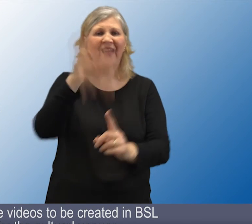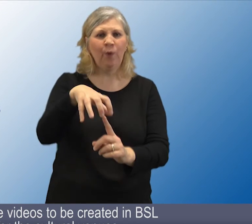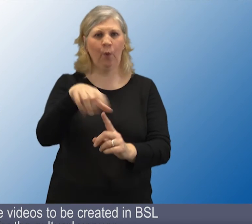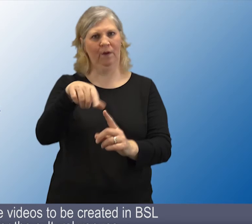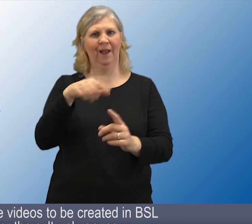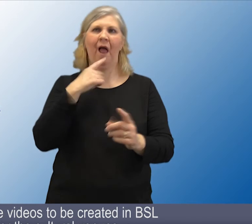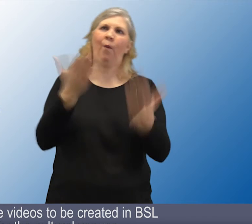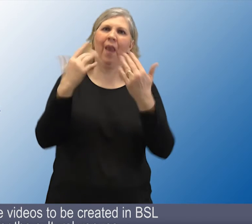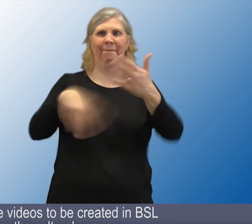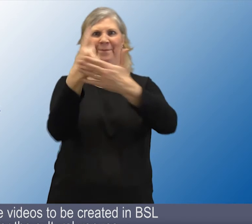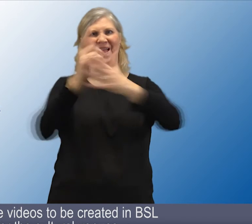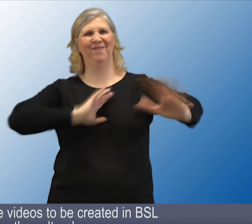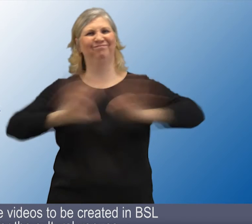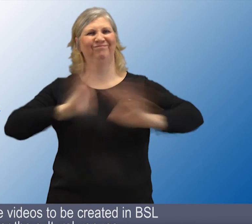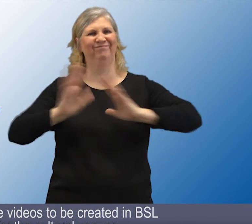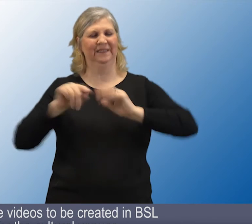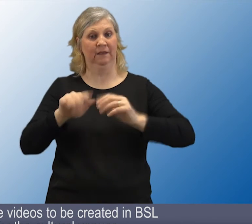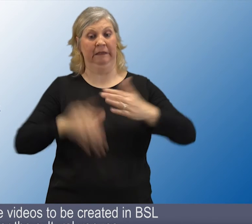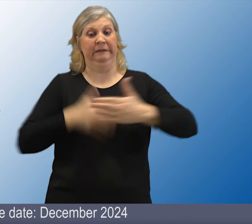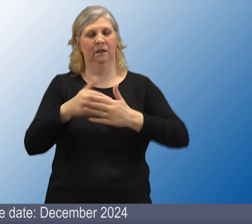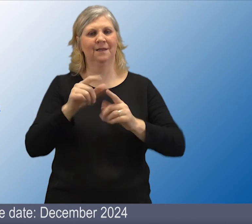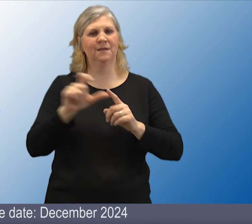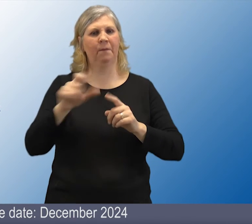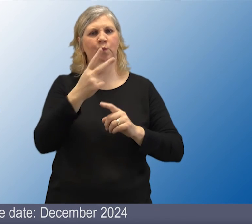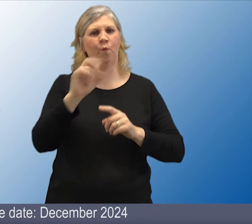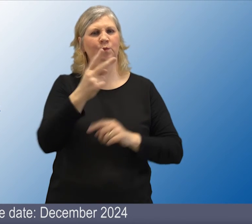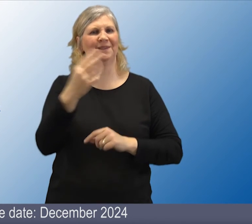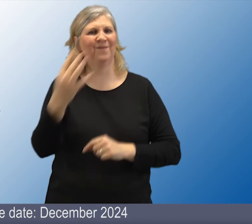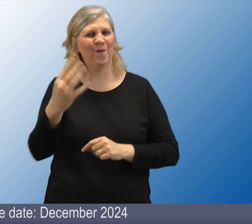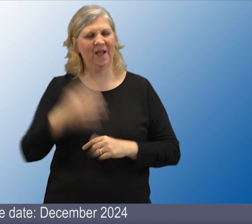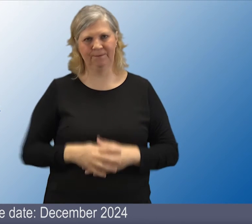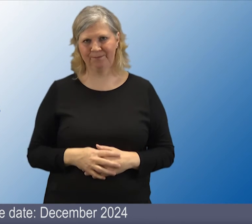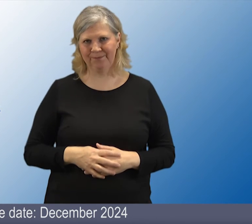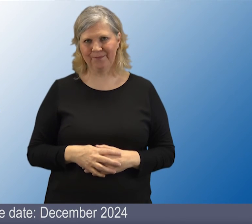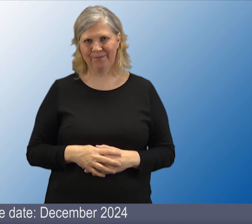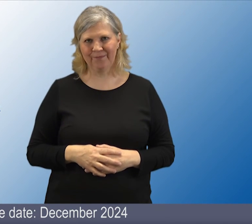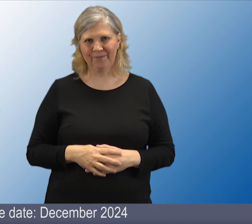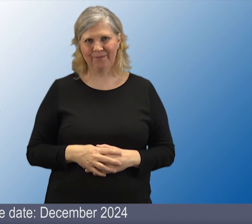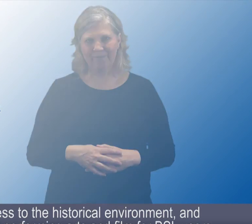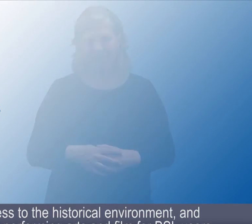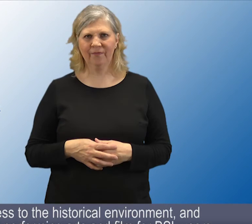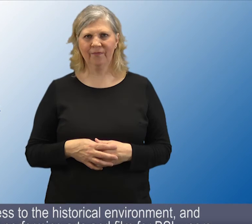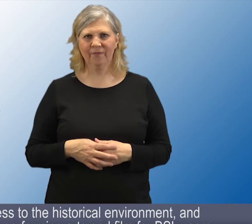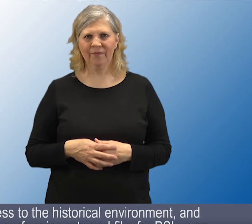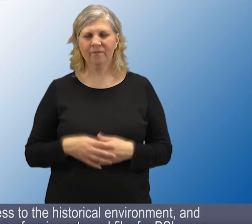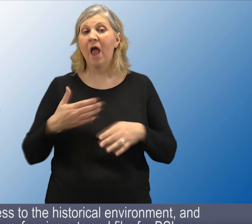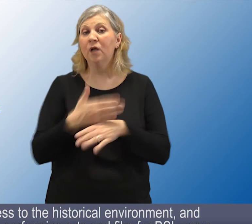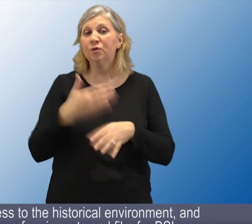created in BSL for the cultural venues. 33. date, December 2024. 33.